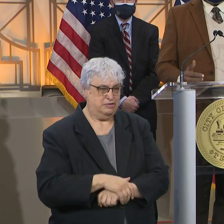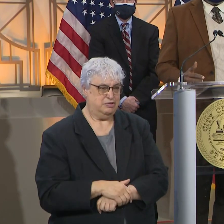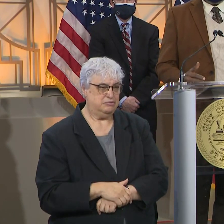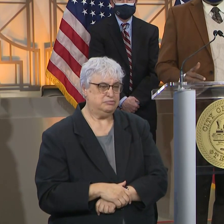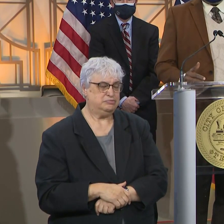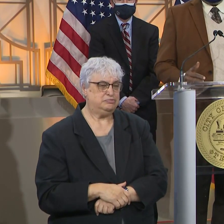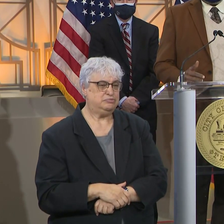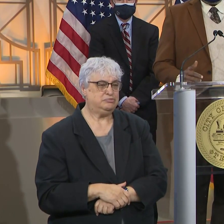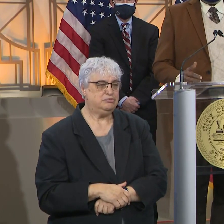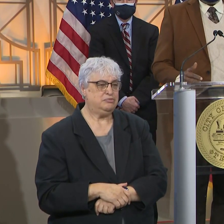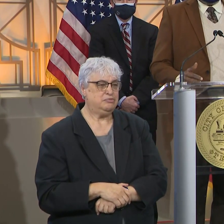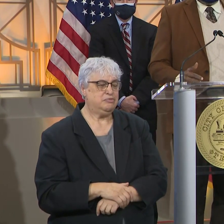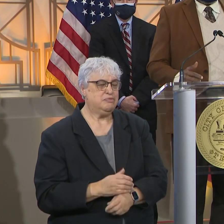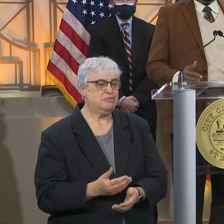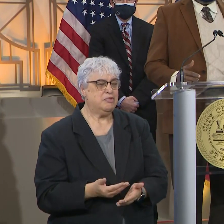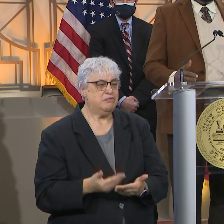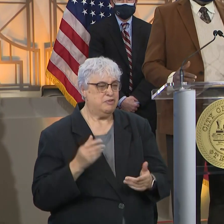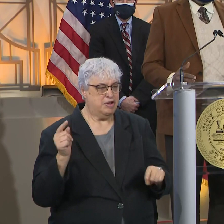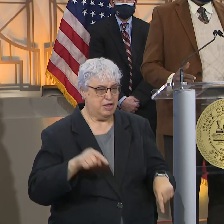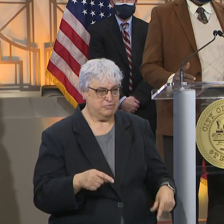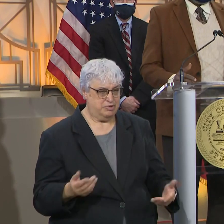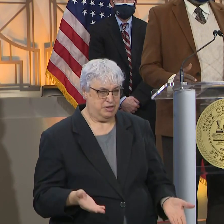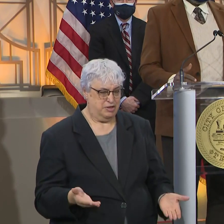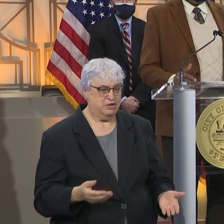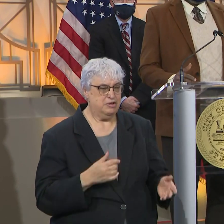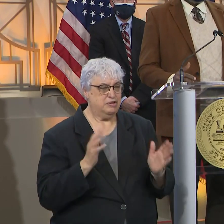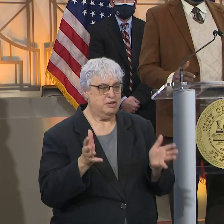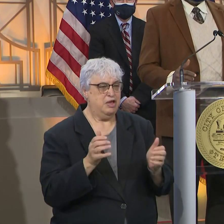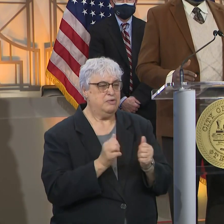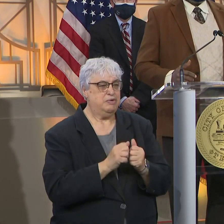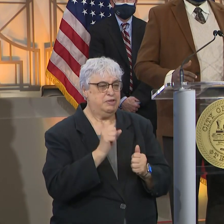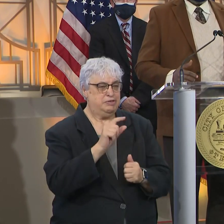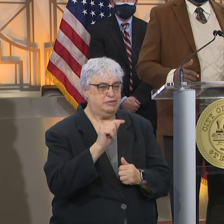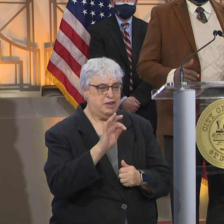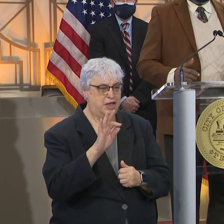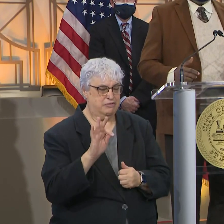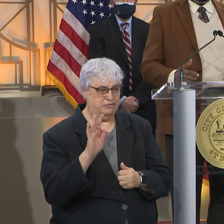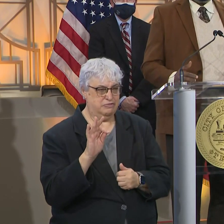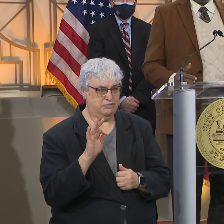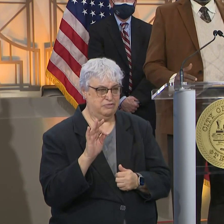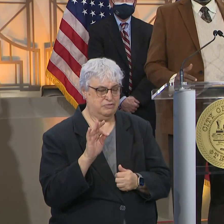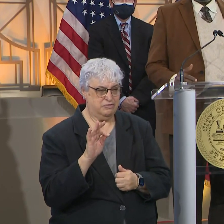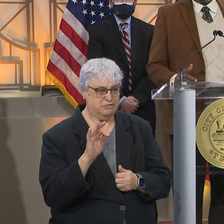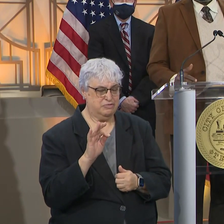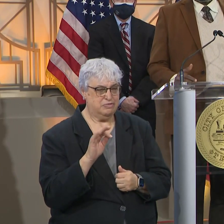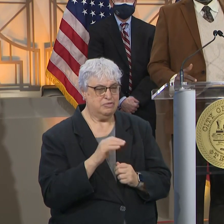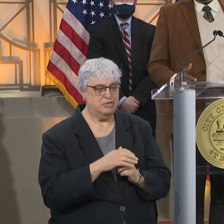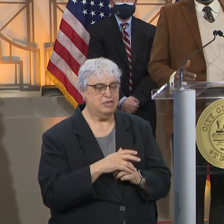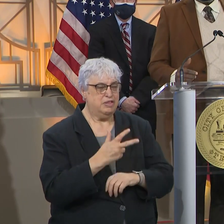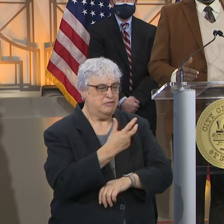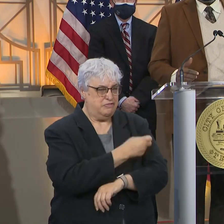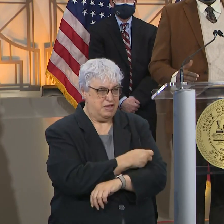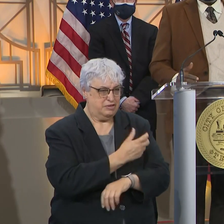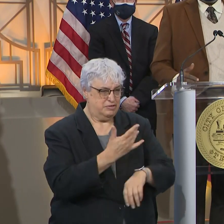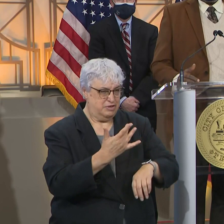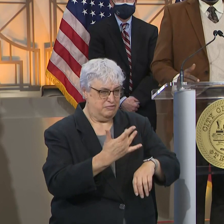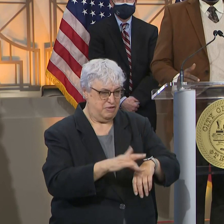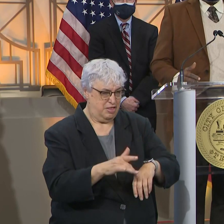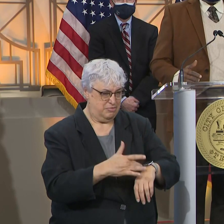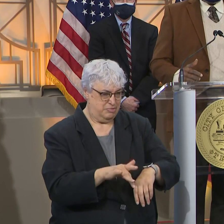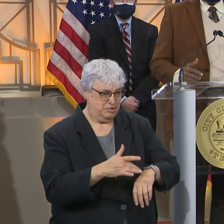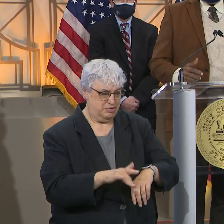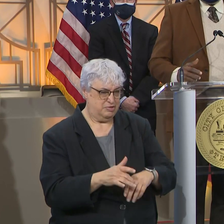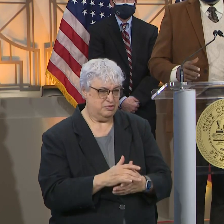Shortly before coming here, I was talking to our staff and as vaccine become available, we also want to ensure